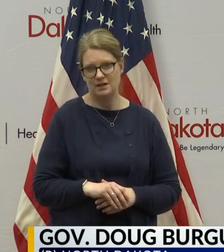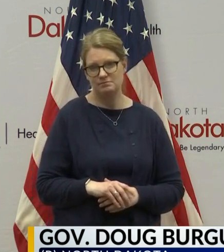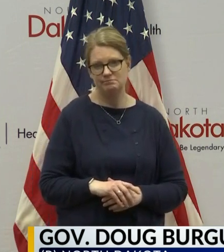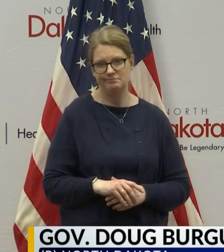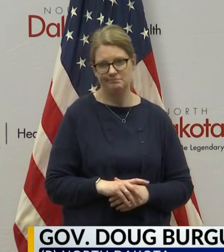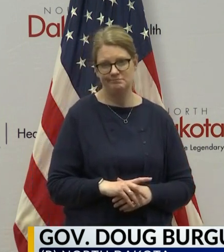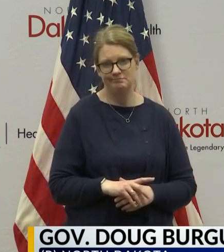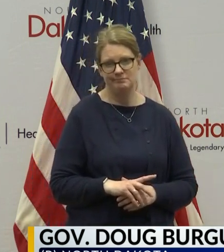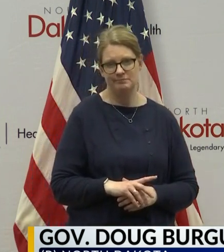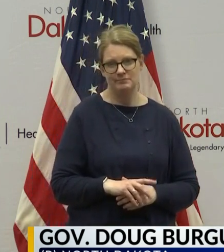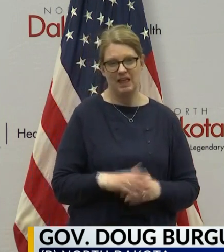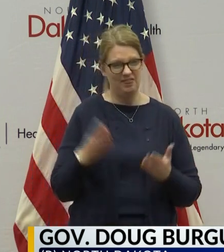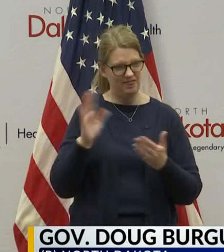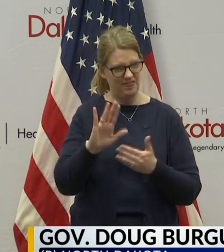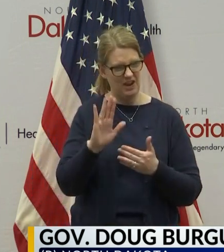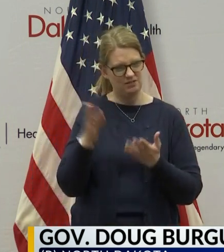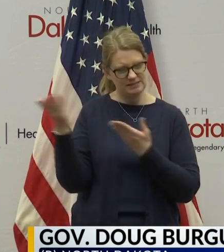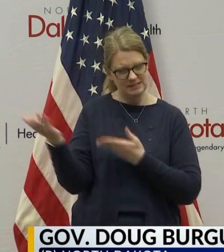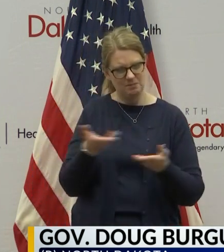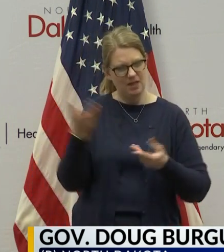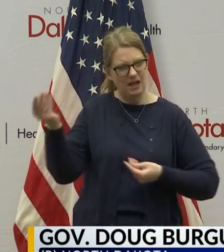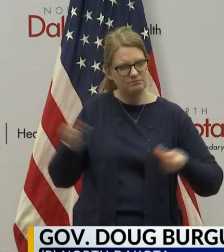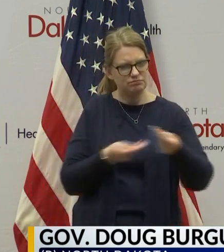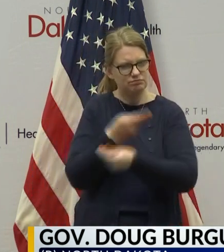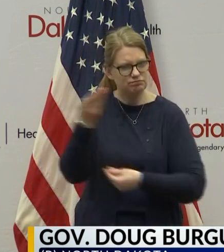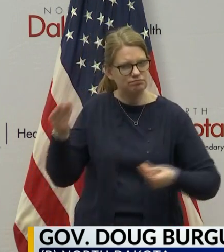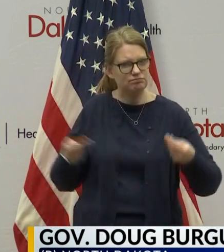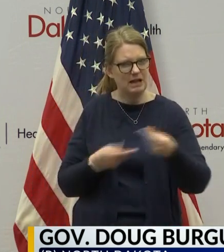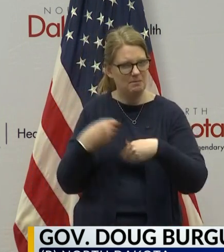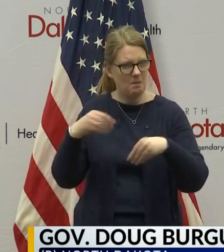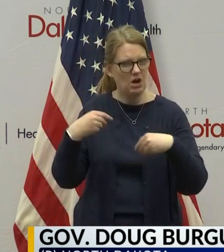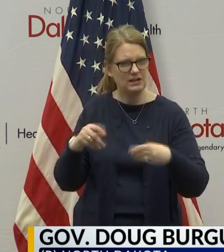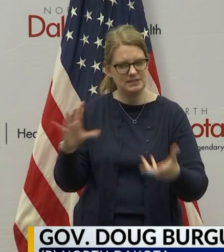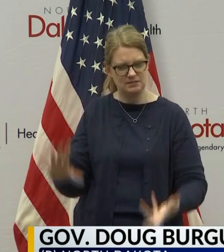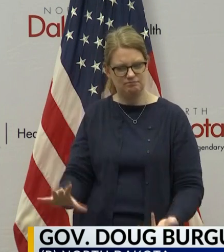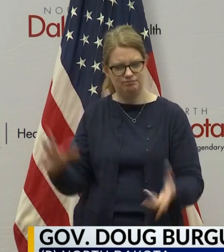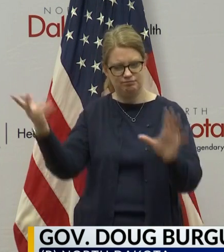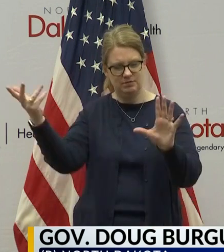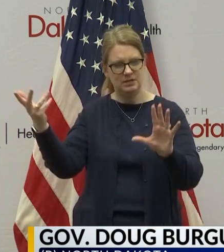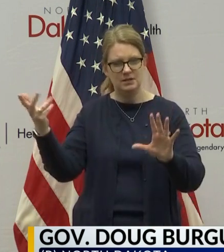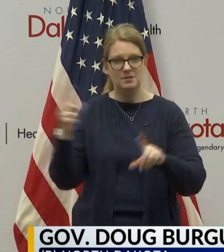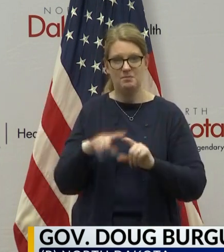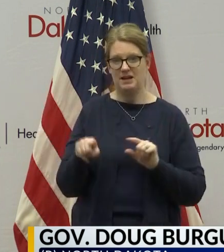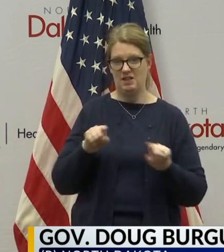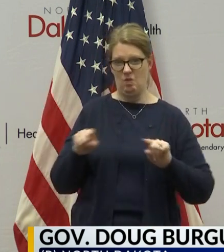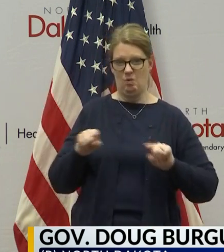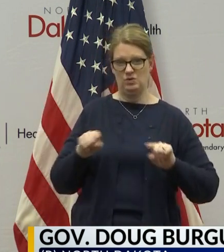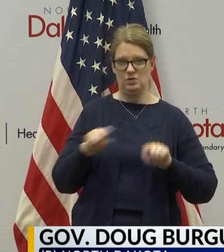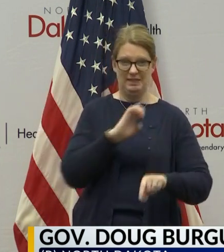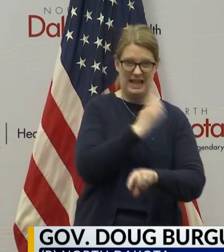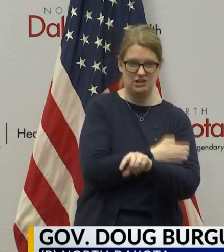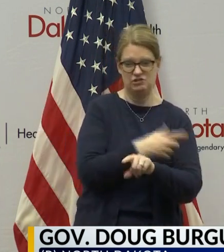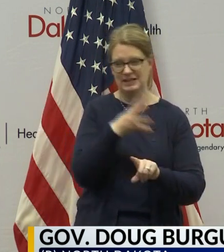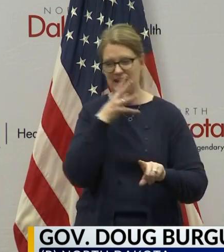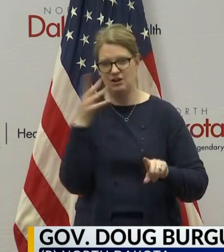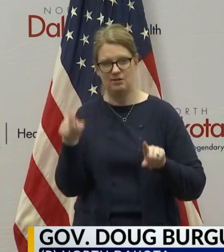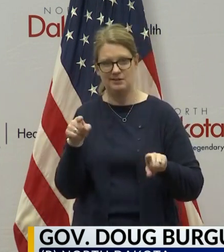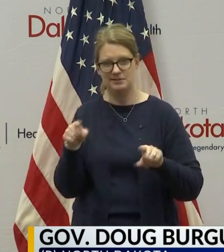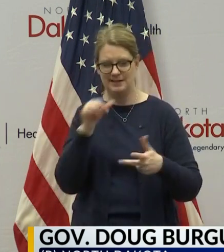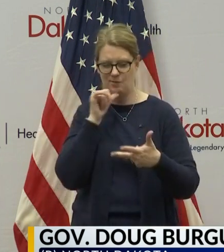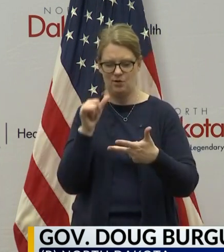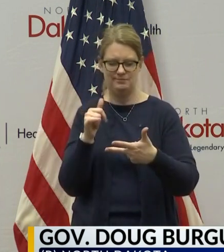their supply chains and markets. But I think those are, you know, two industries that really weren't touched by the first three rounds.